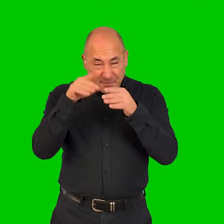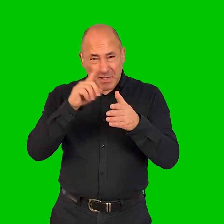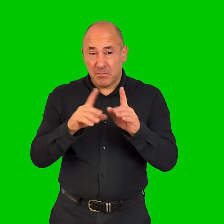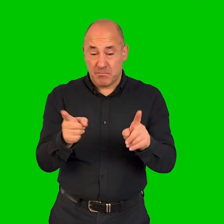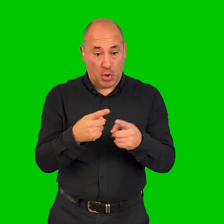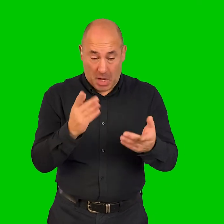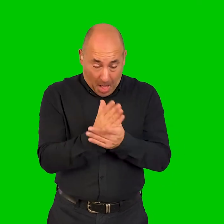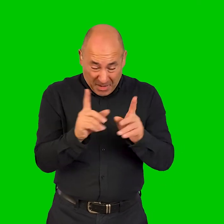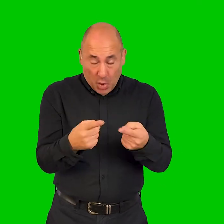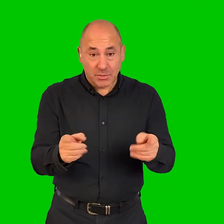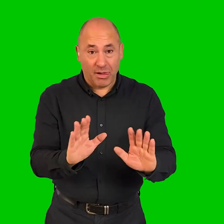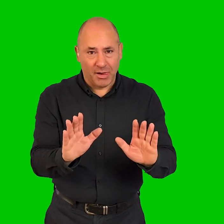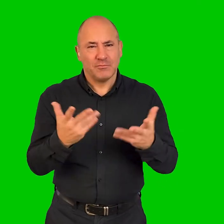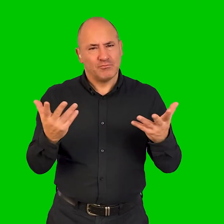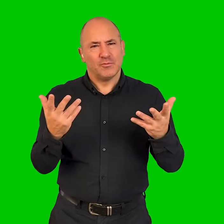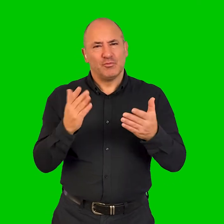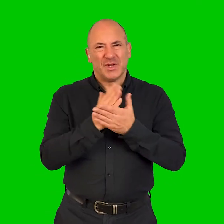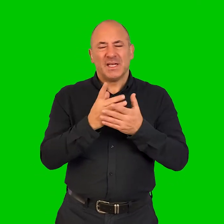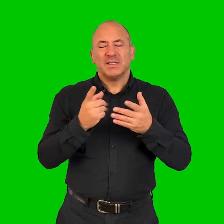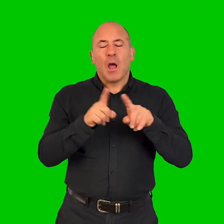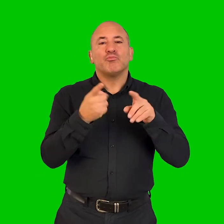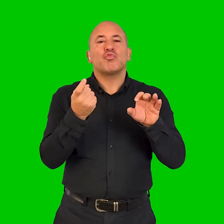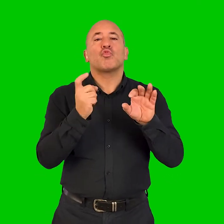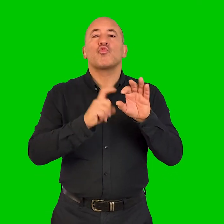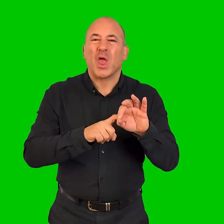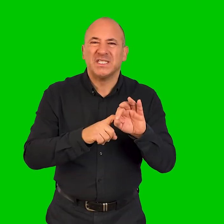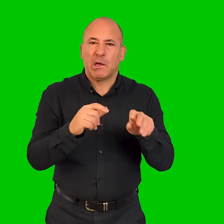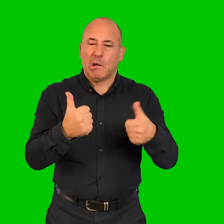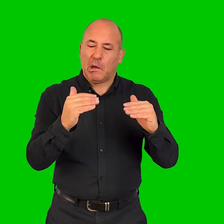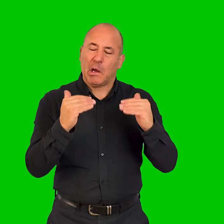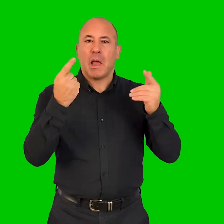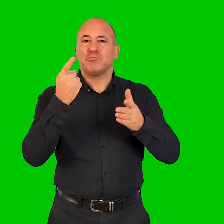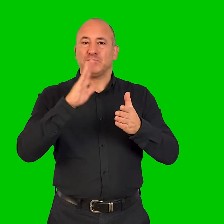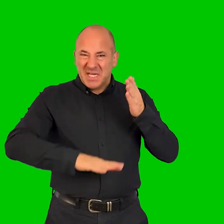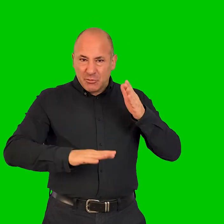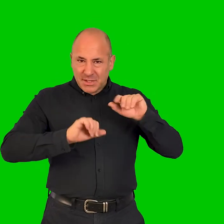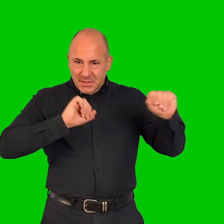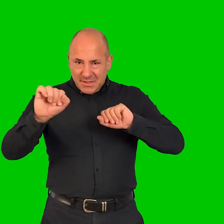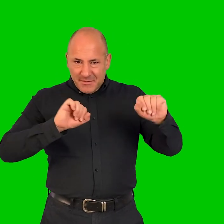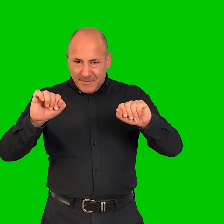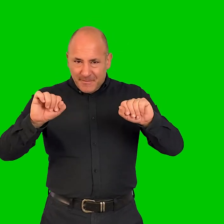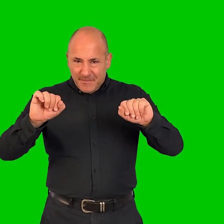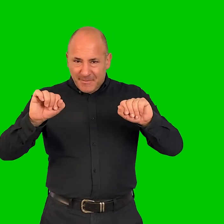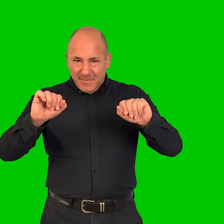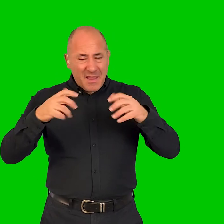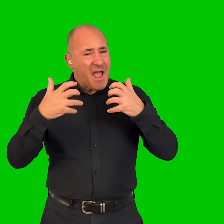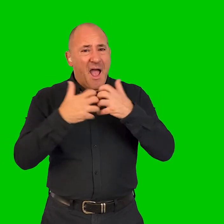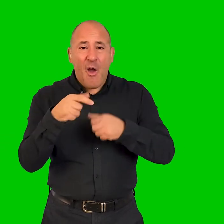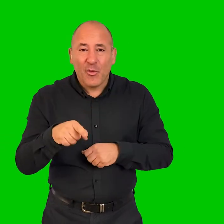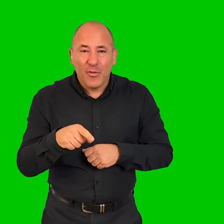do, you know, it's definitely impossible. It's about that same quality of experience that we're giving to people, and that, you can only do